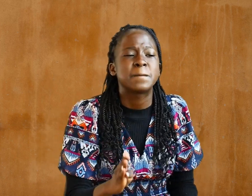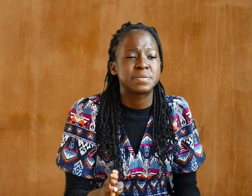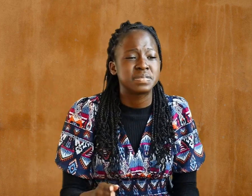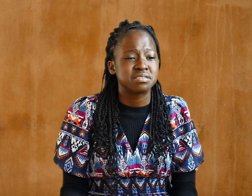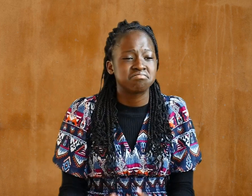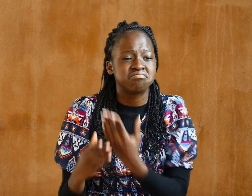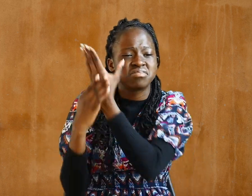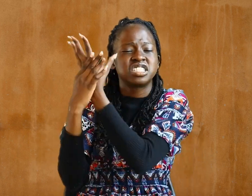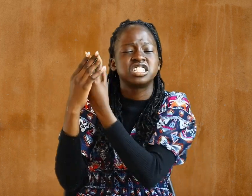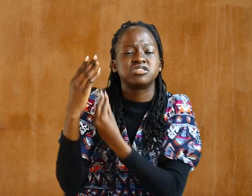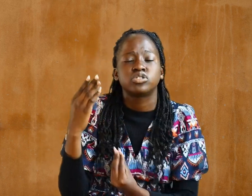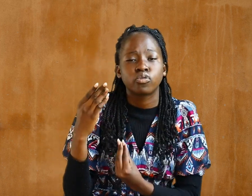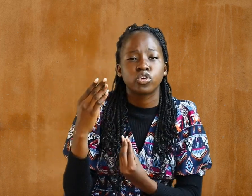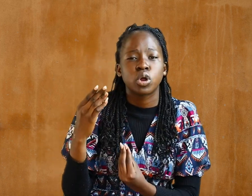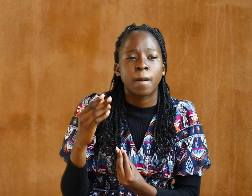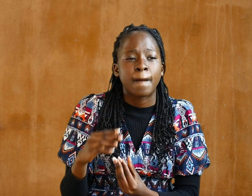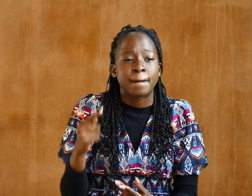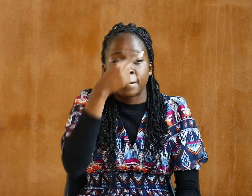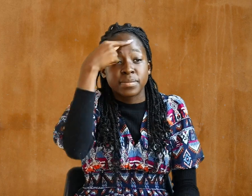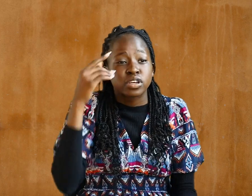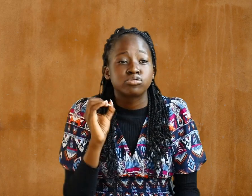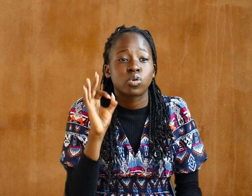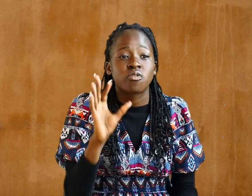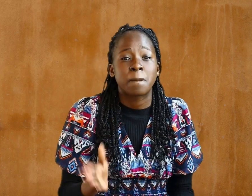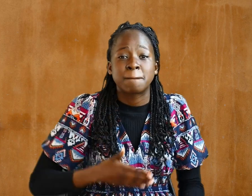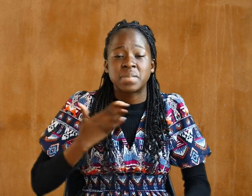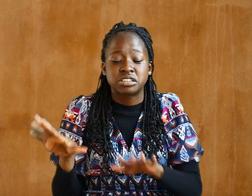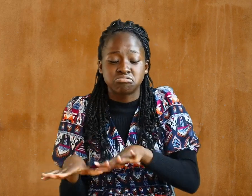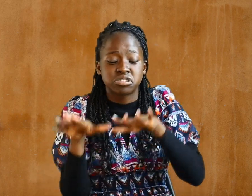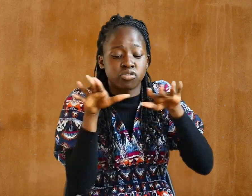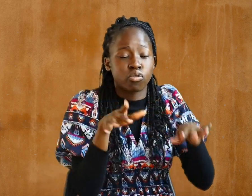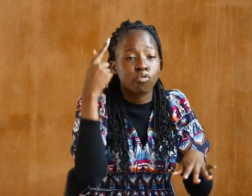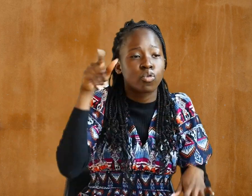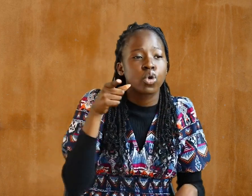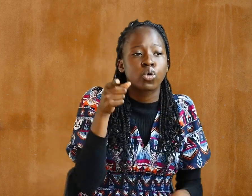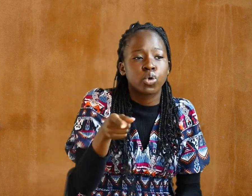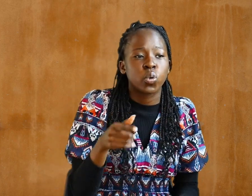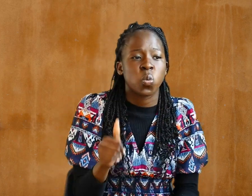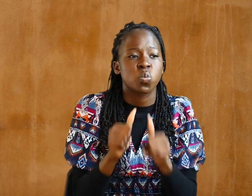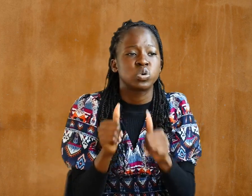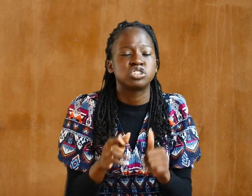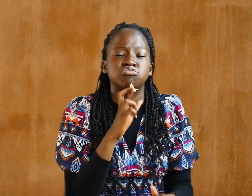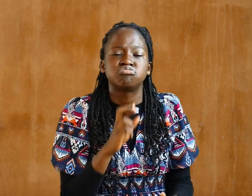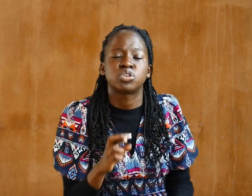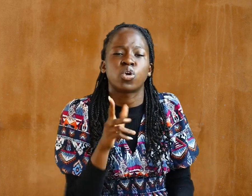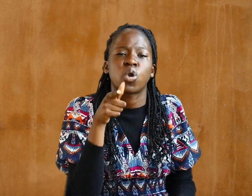which are your glory. A Prayer for the Ephesians